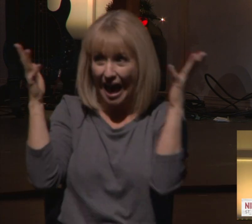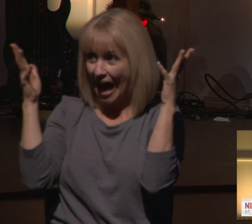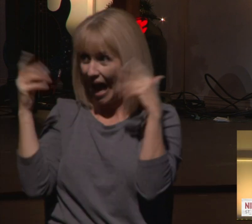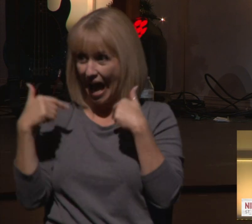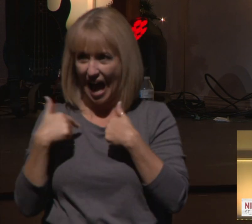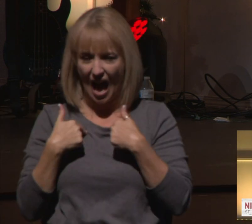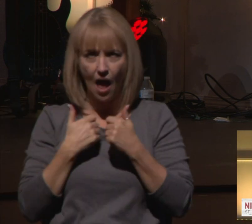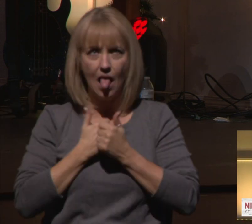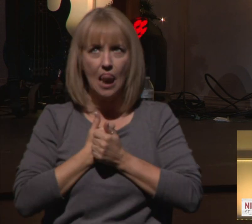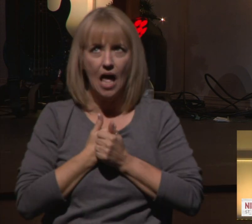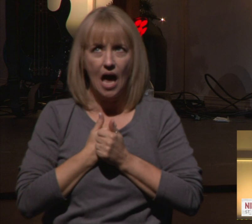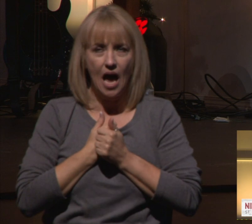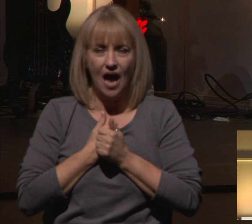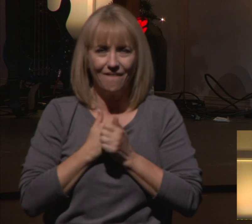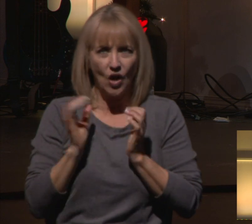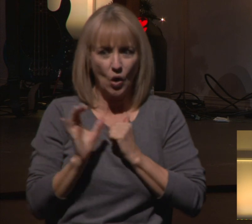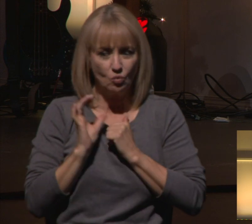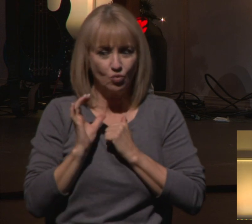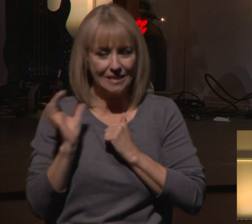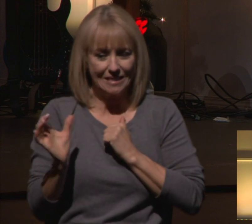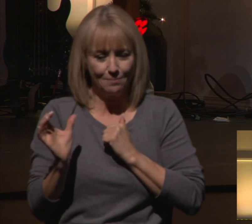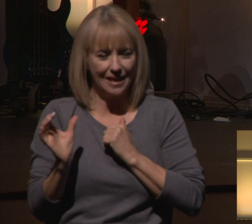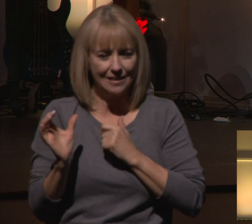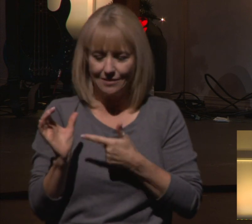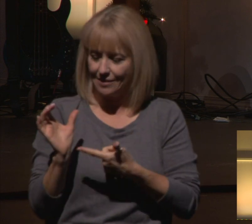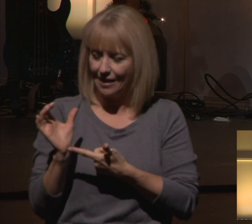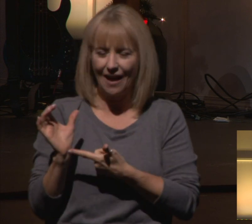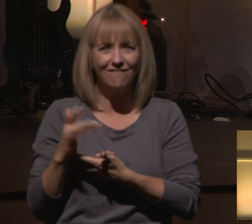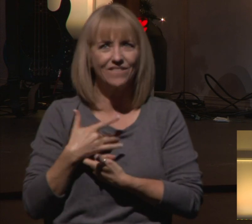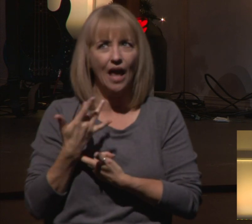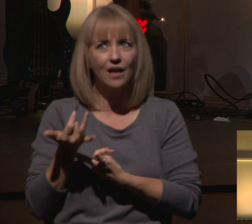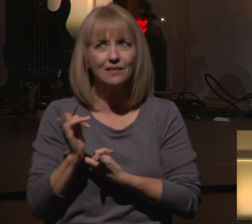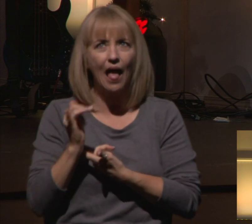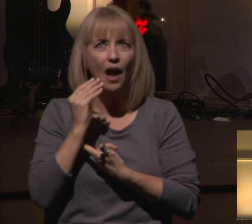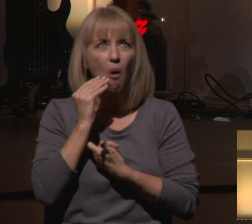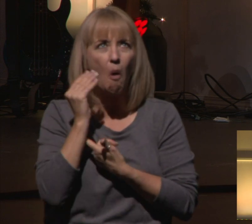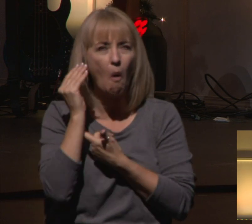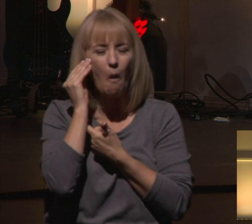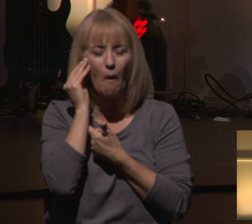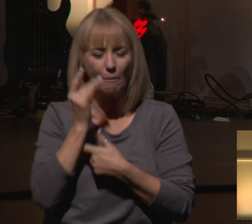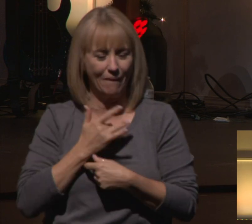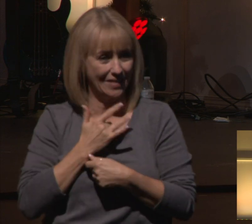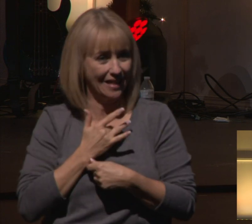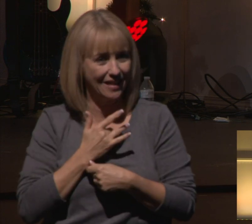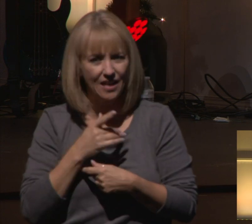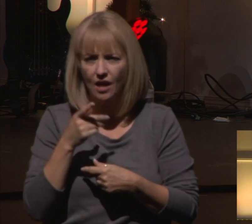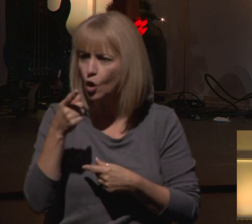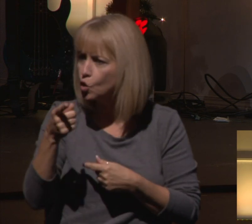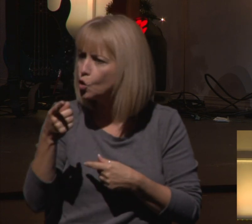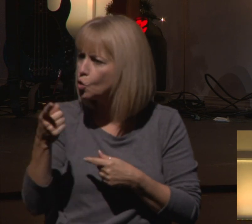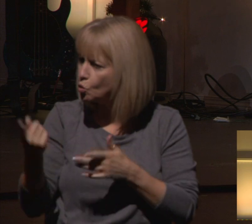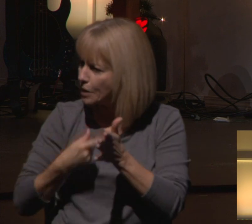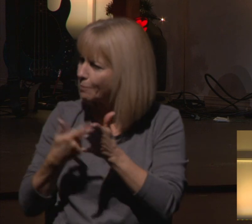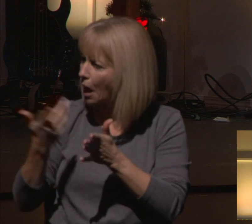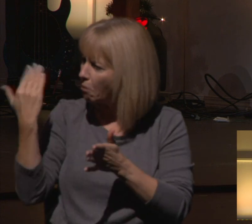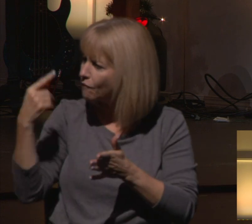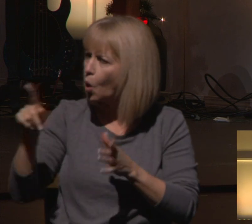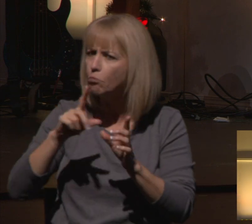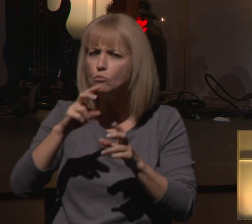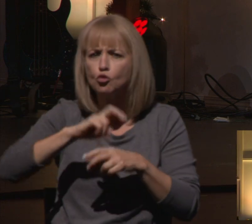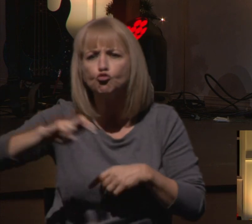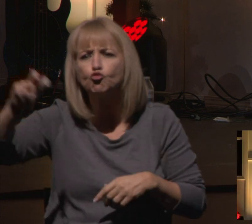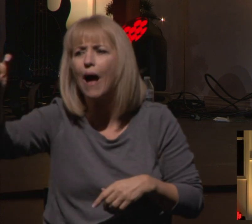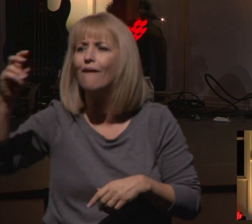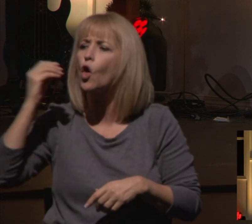Christmas. There's something homely feeling about Christmas. Anybody ever travel home for Christmas? Whether you're growing